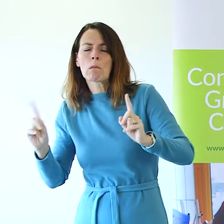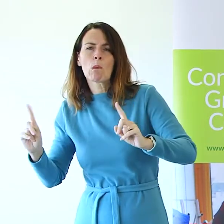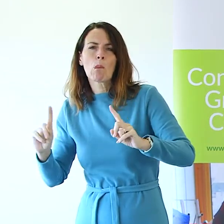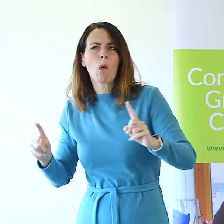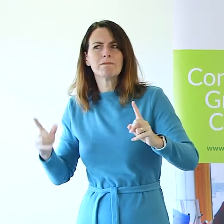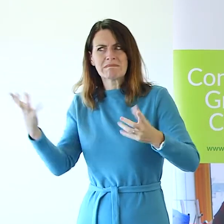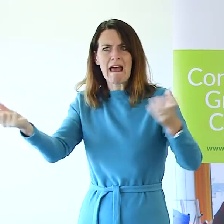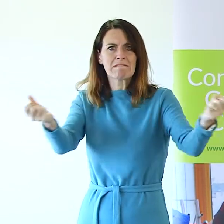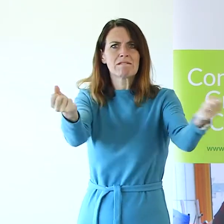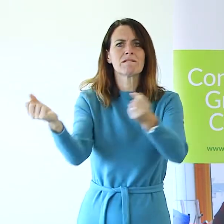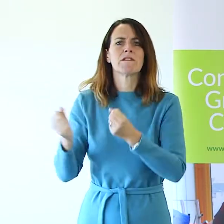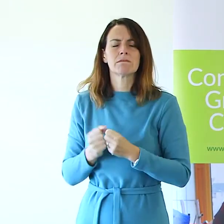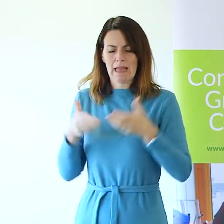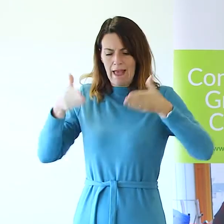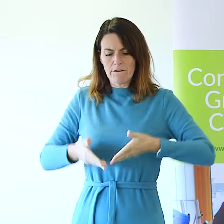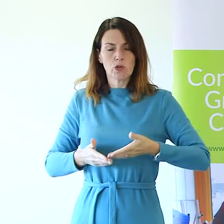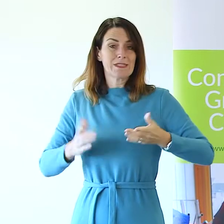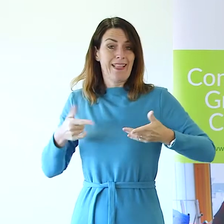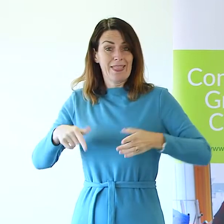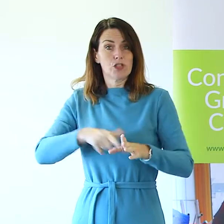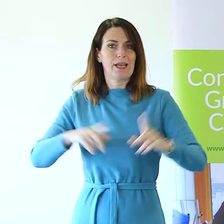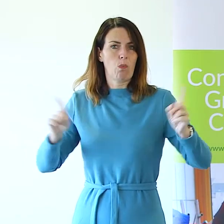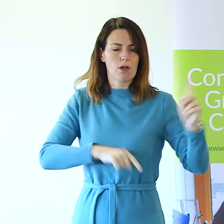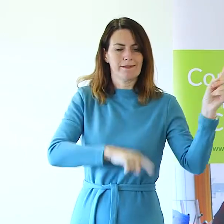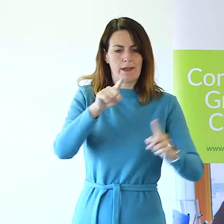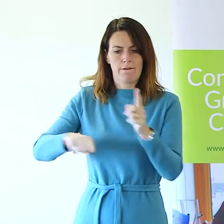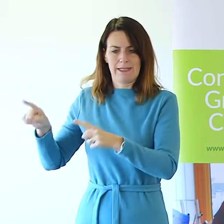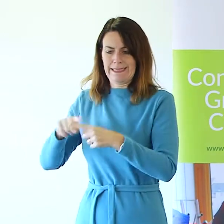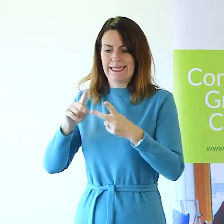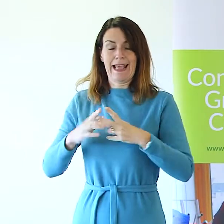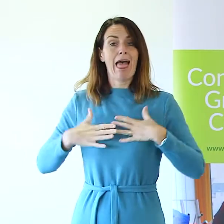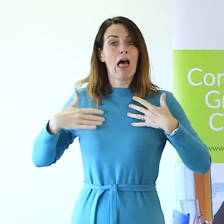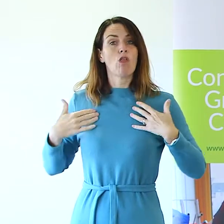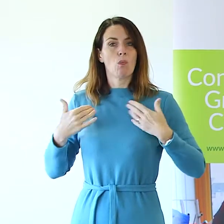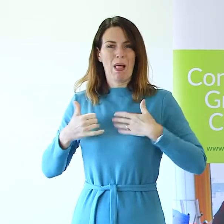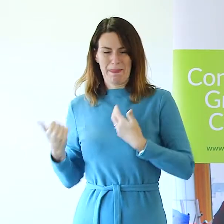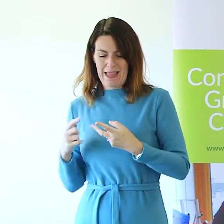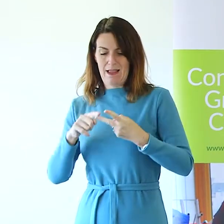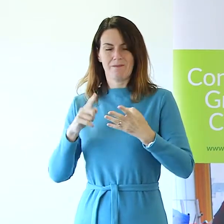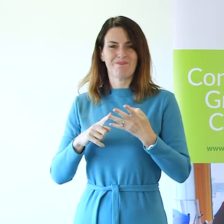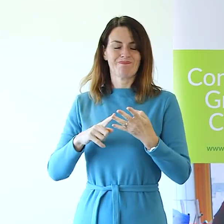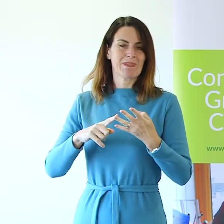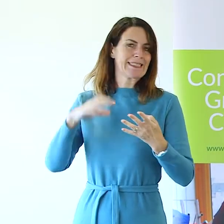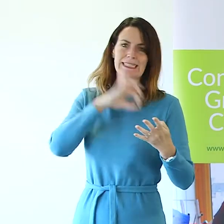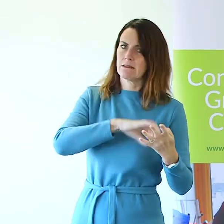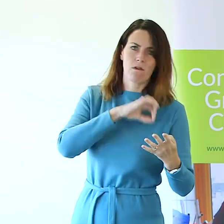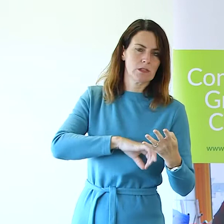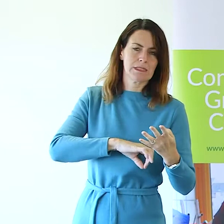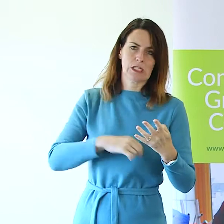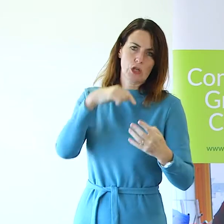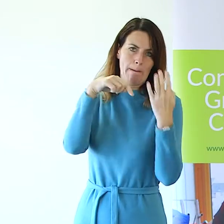Our focus this year is on diversity, health and wellbeing, disadvantage and poverty,